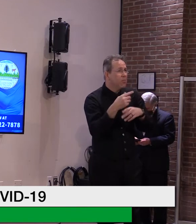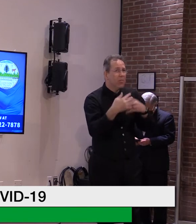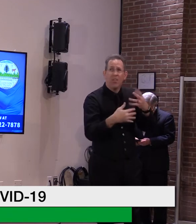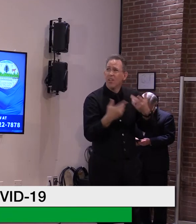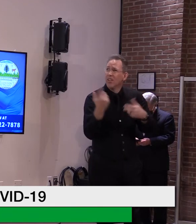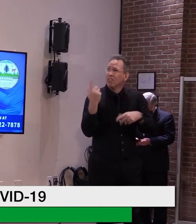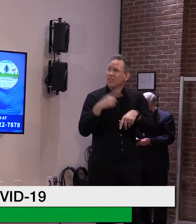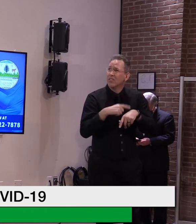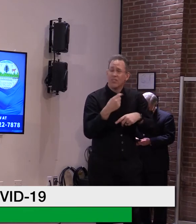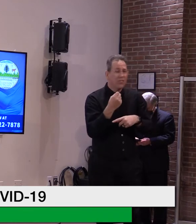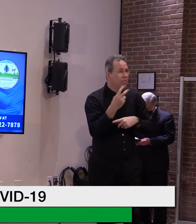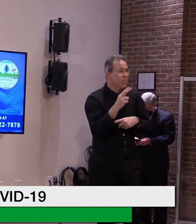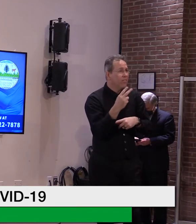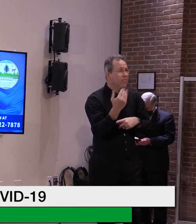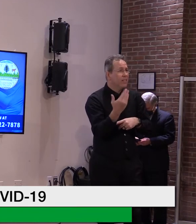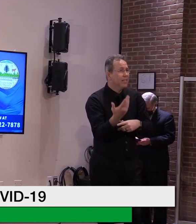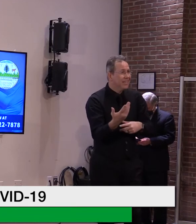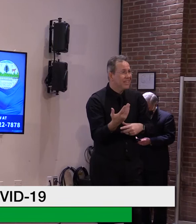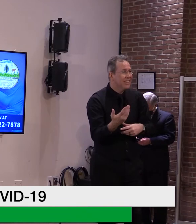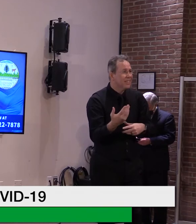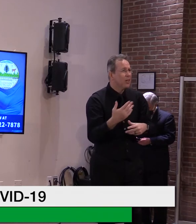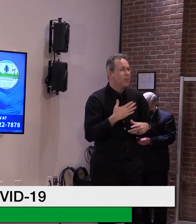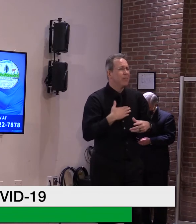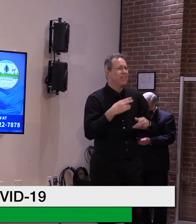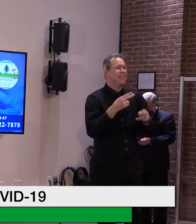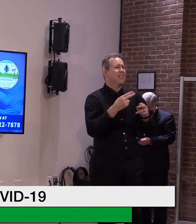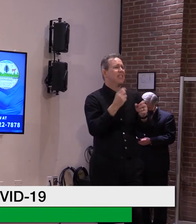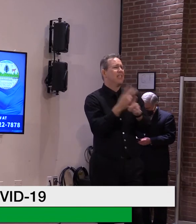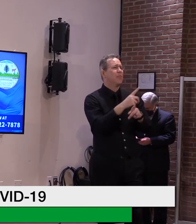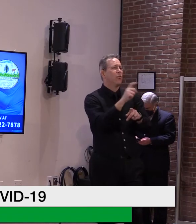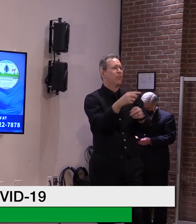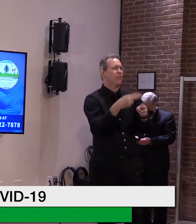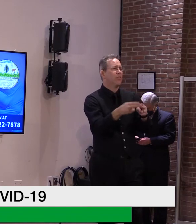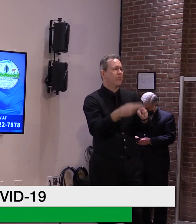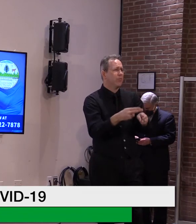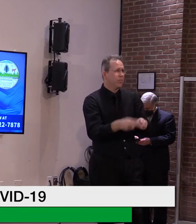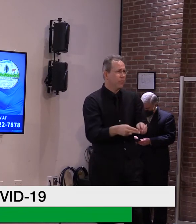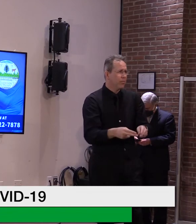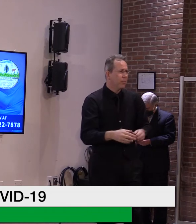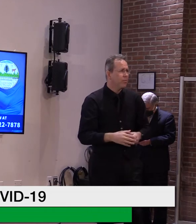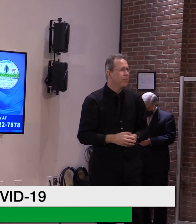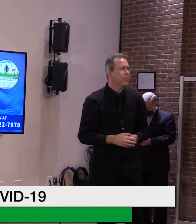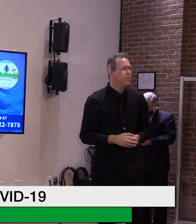on your question limit. Uh, Lisa, the Valley reporter.